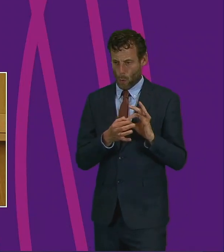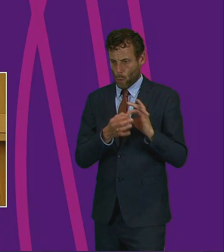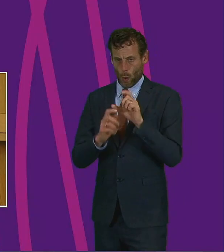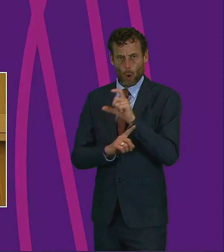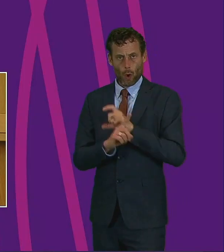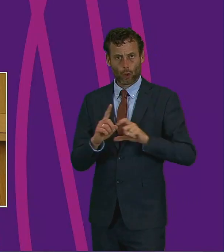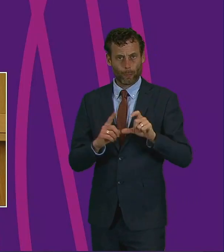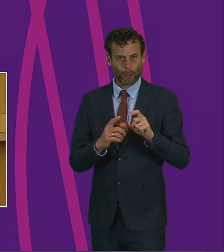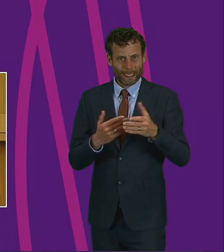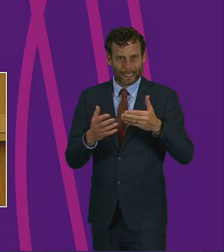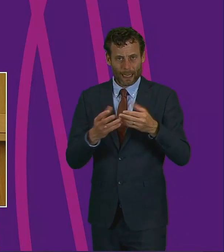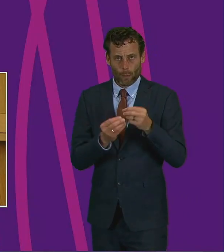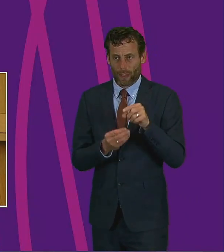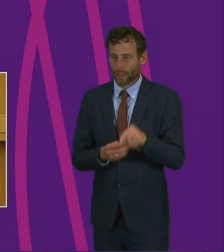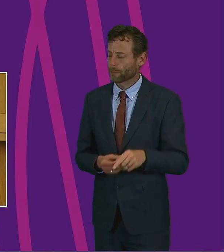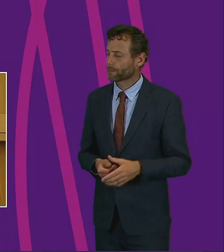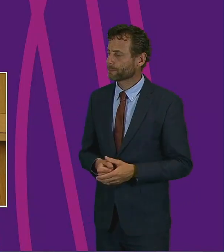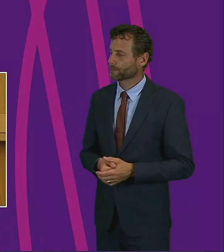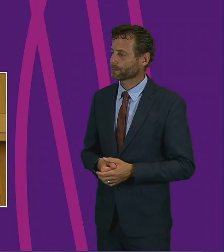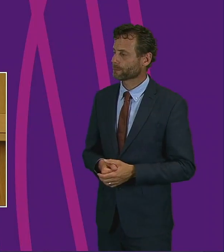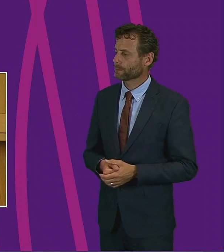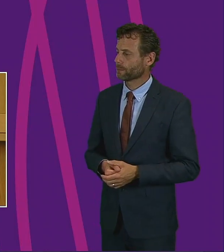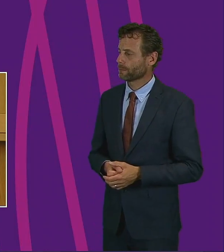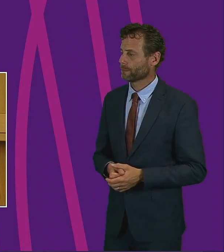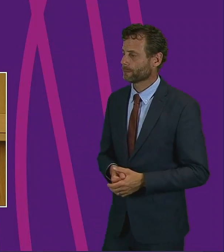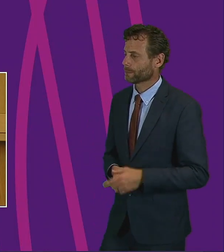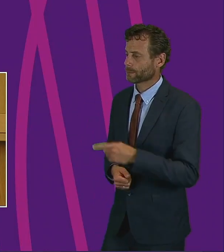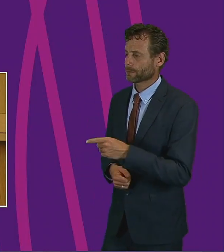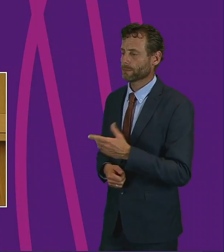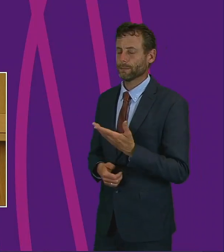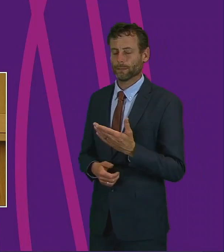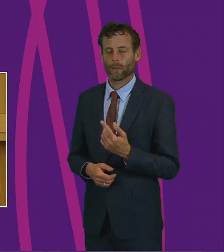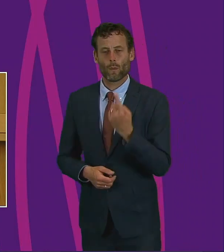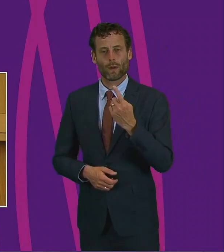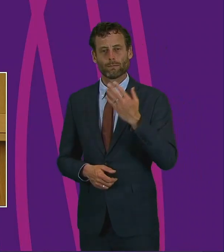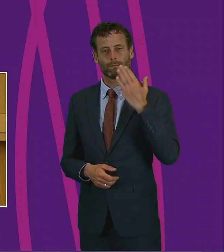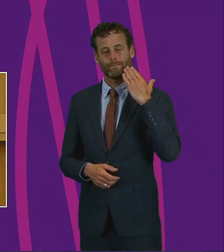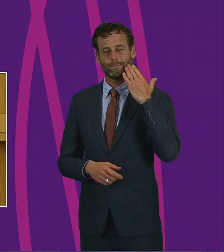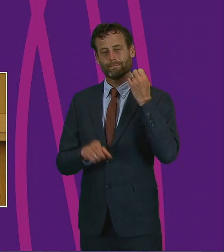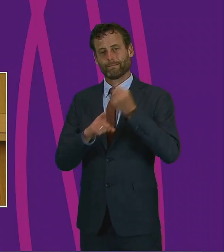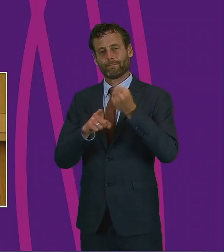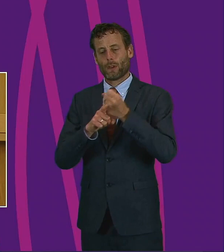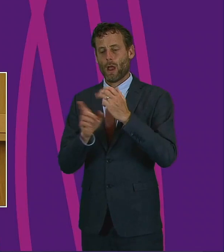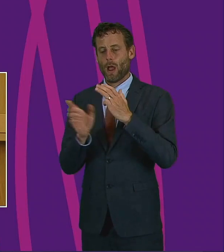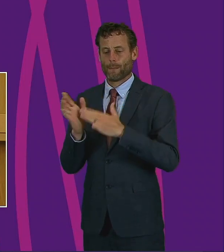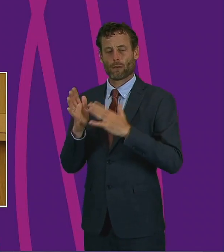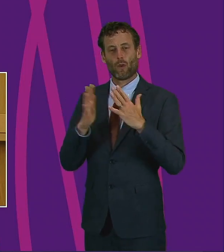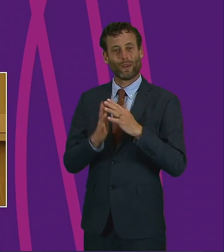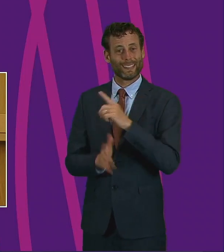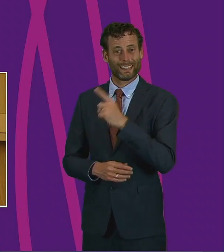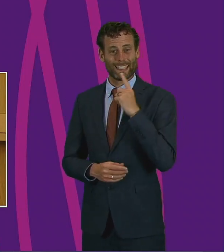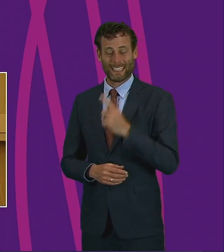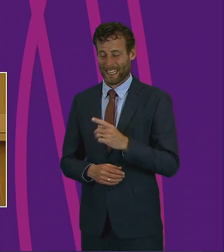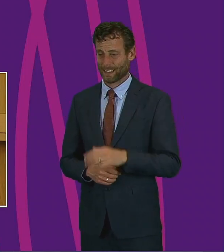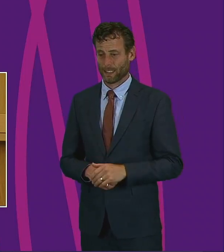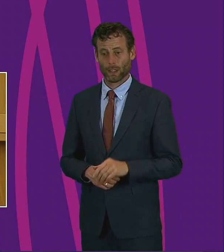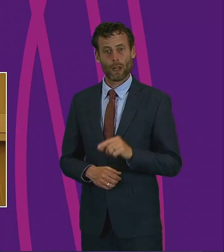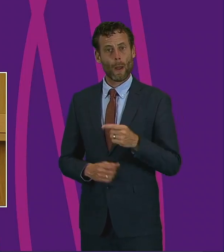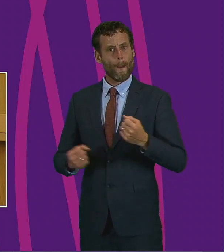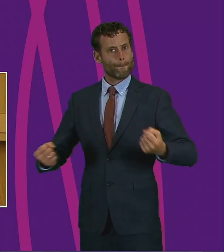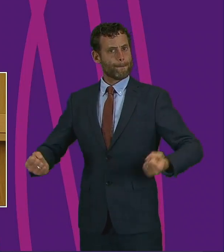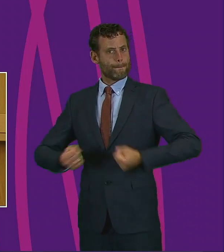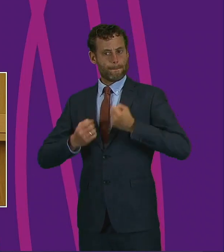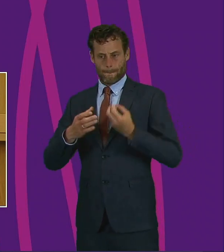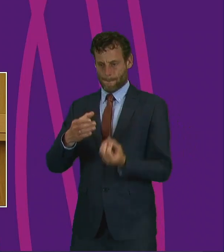I'll close with this presiding officer. The American writer Margaret Wheatley said that there is no power for change greater than a community discovering what it cares